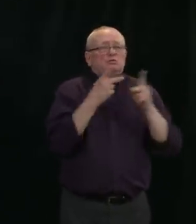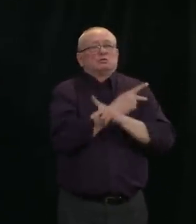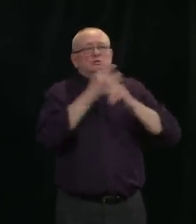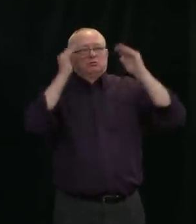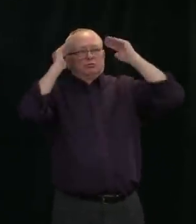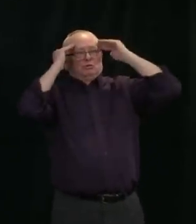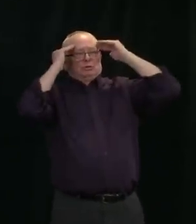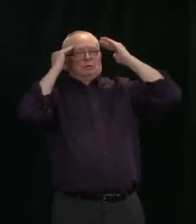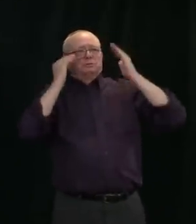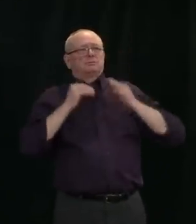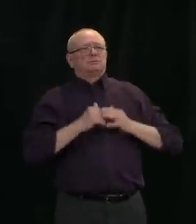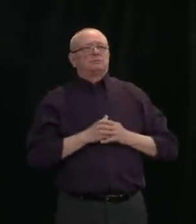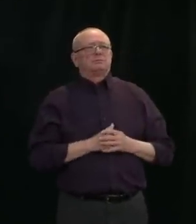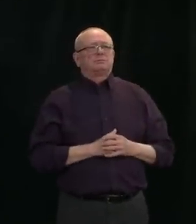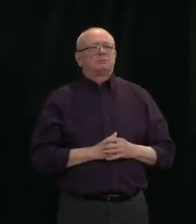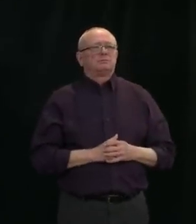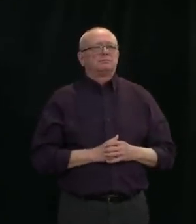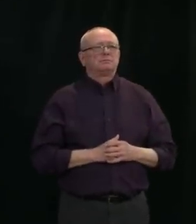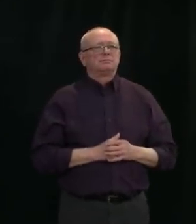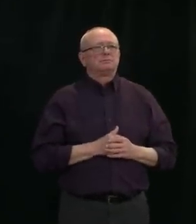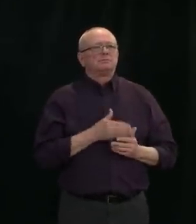Operator, can you put through the next caller, please?